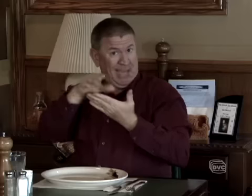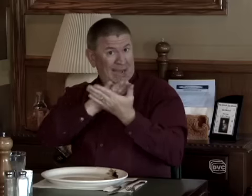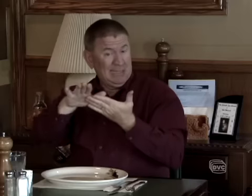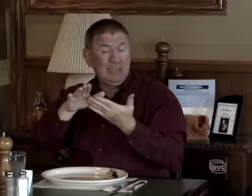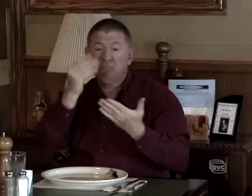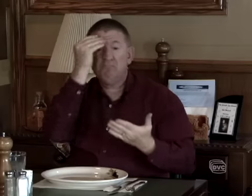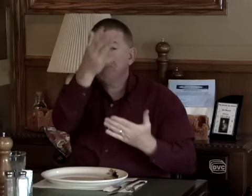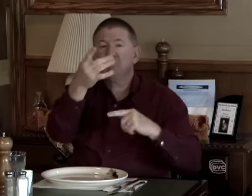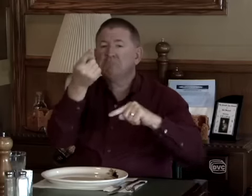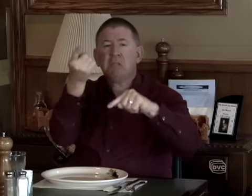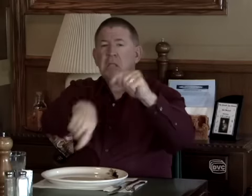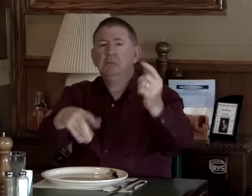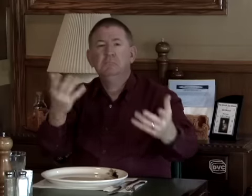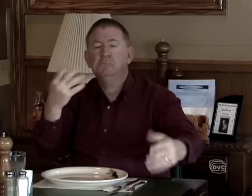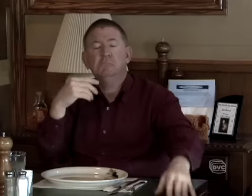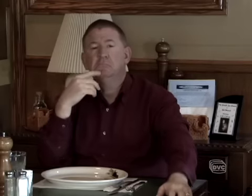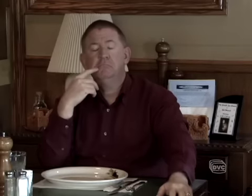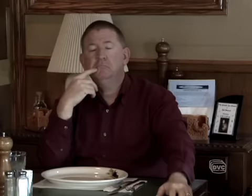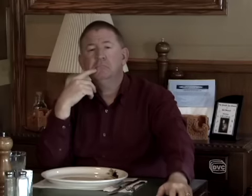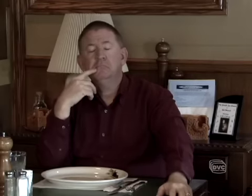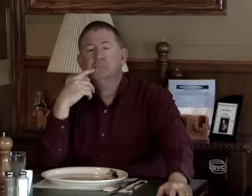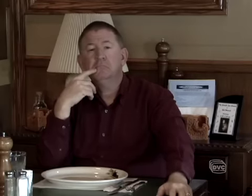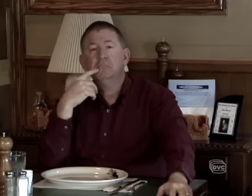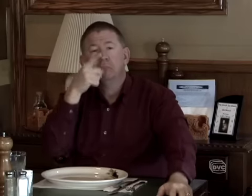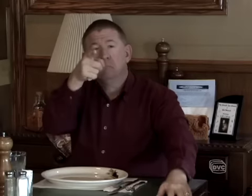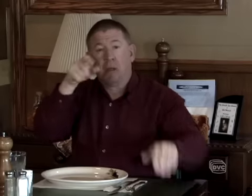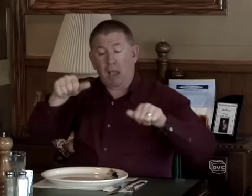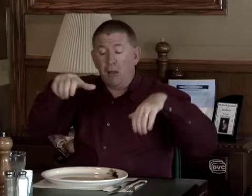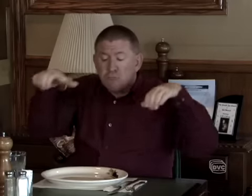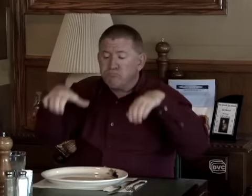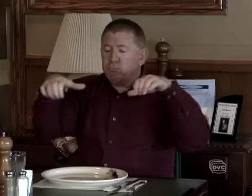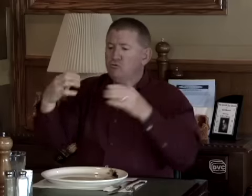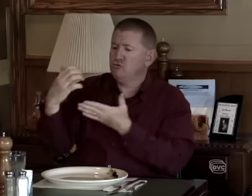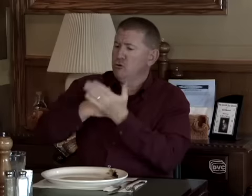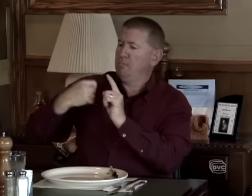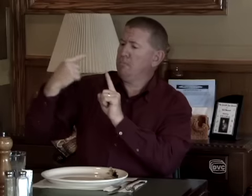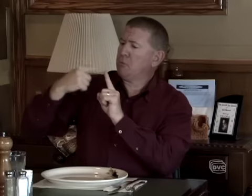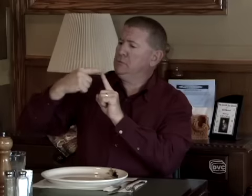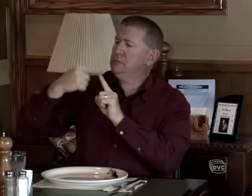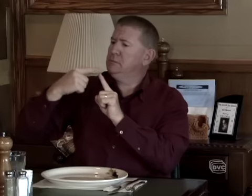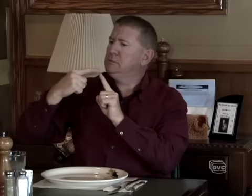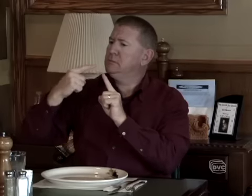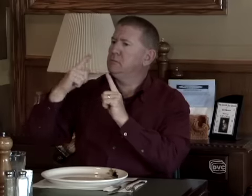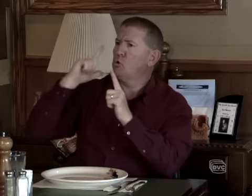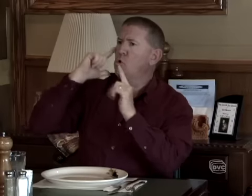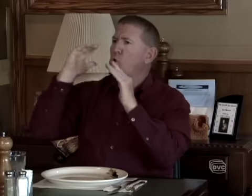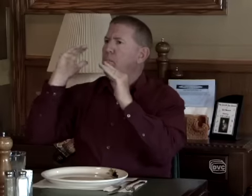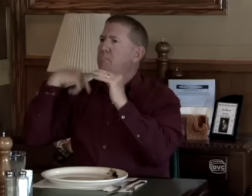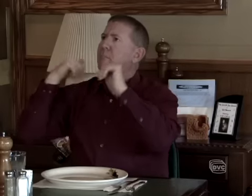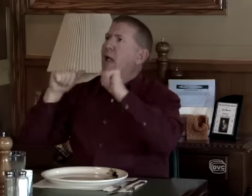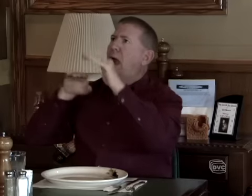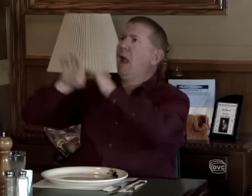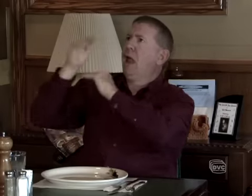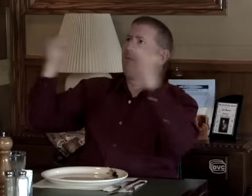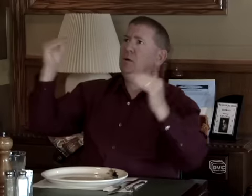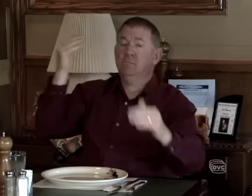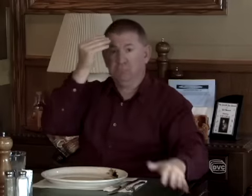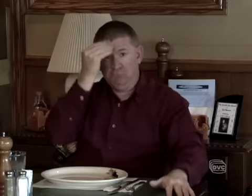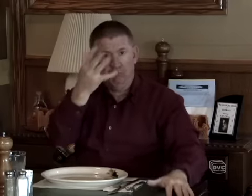Is that going to clean your heart up? No, that won't do it either. But maybe I can get enough points and then God will let me